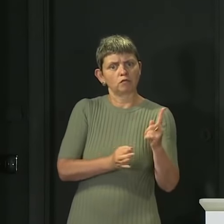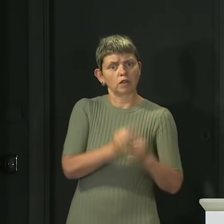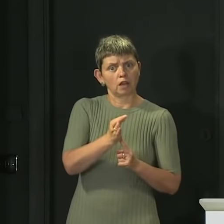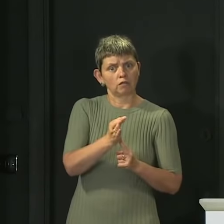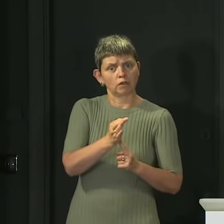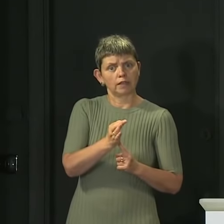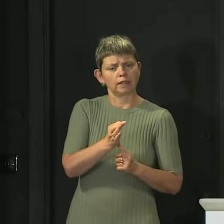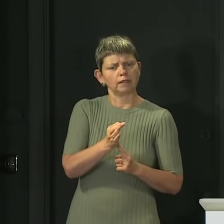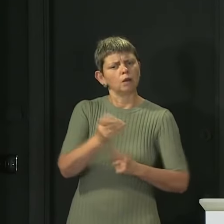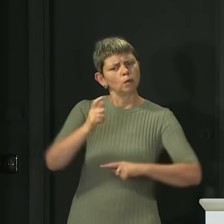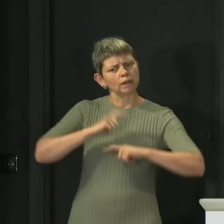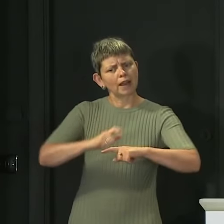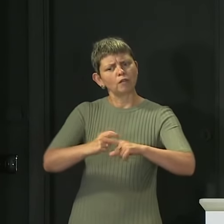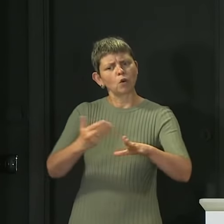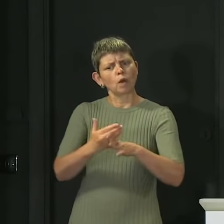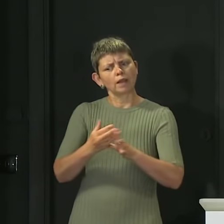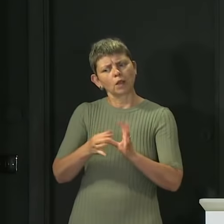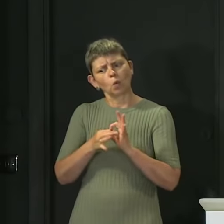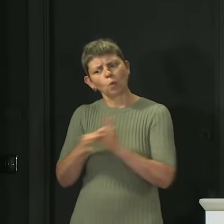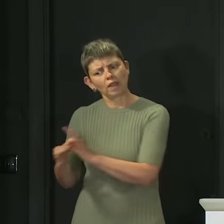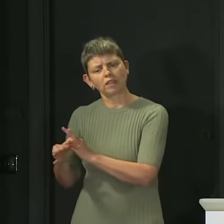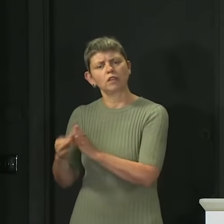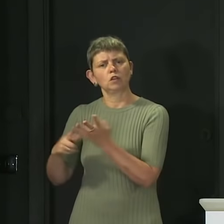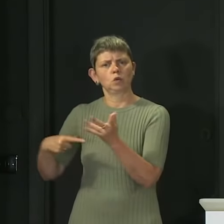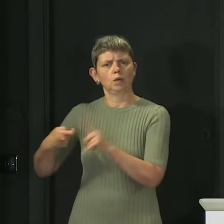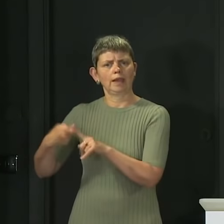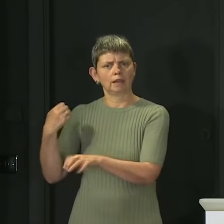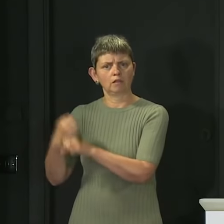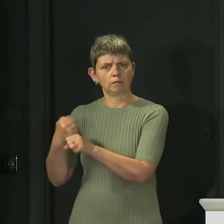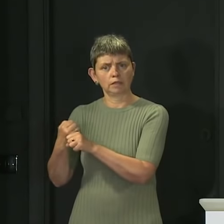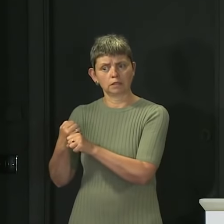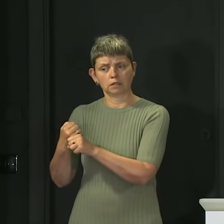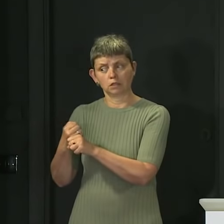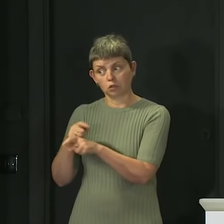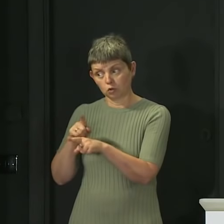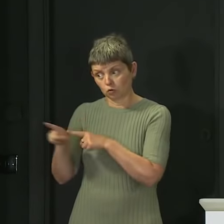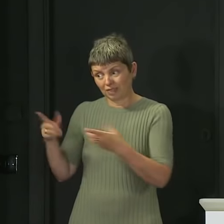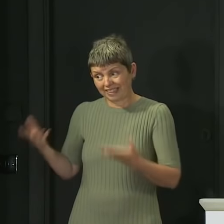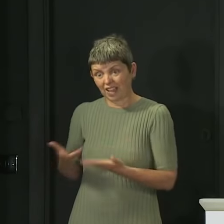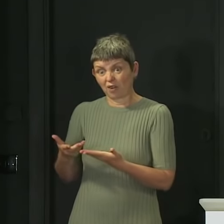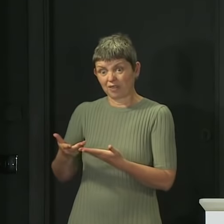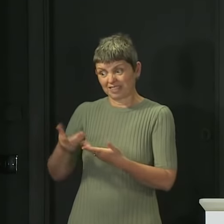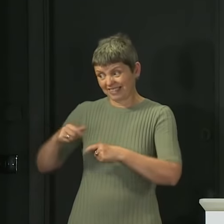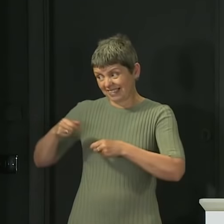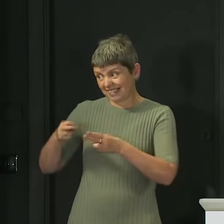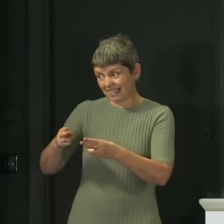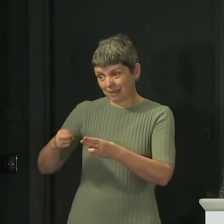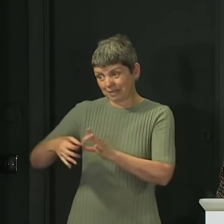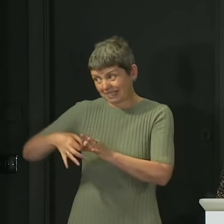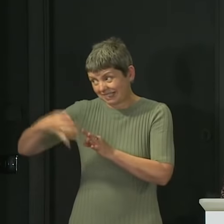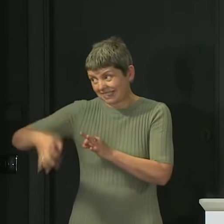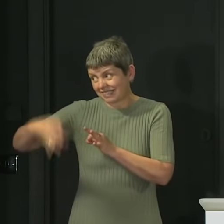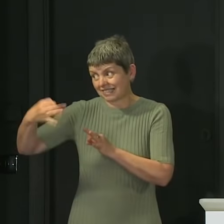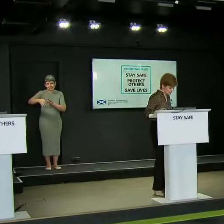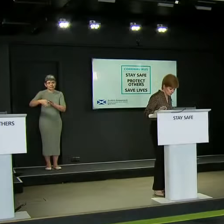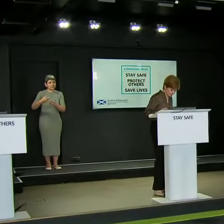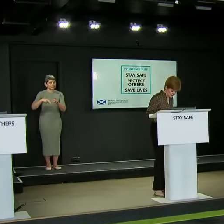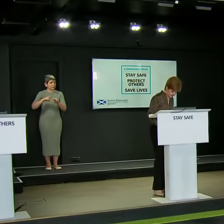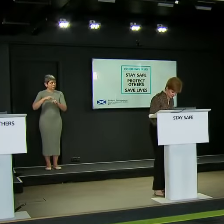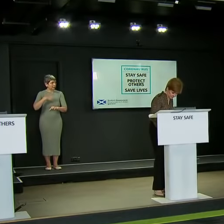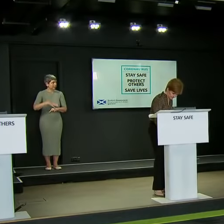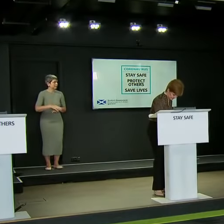constructively with the UK government to encourage the continuation of some of these schemes for as long as the situation demands it.